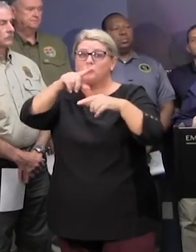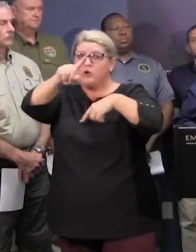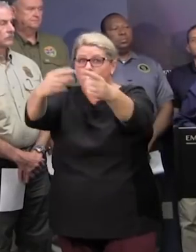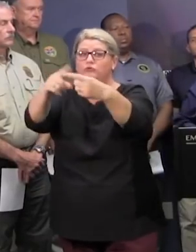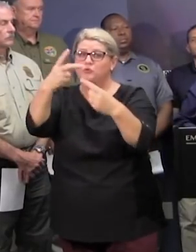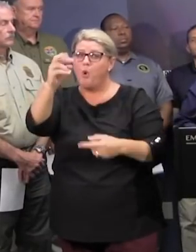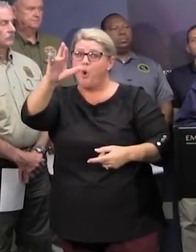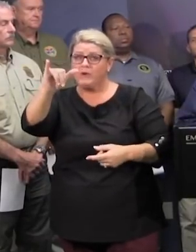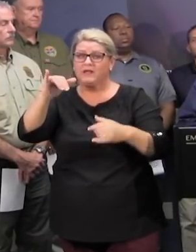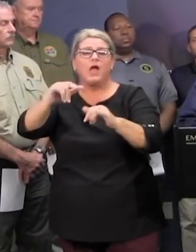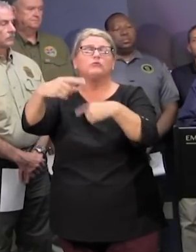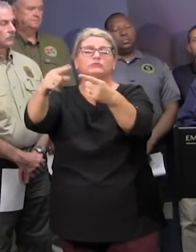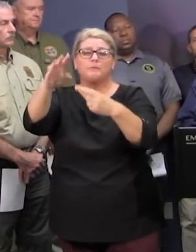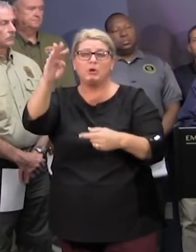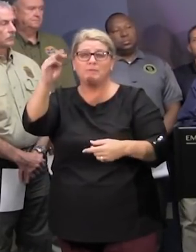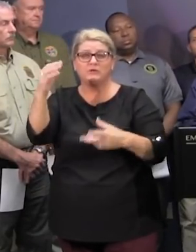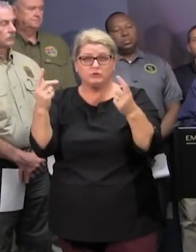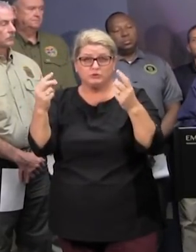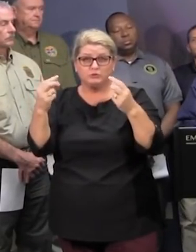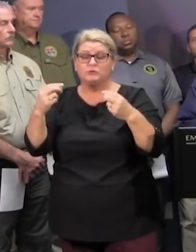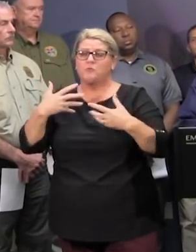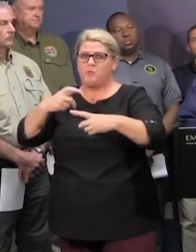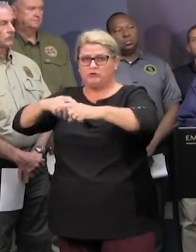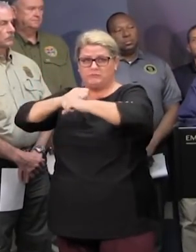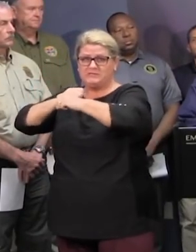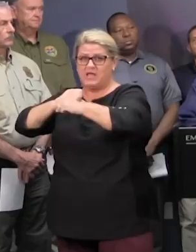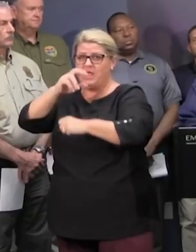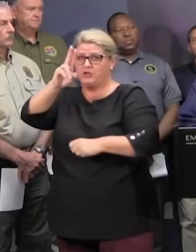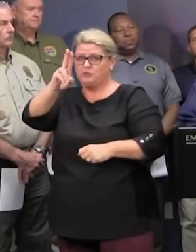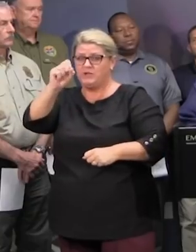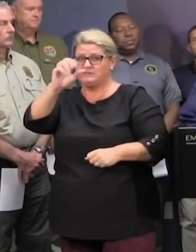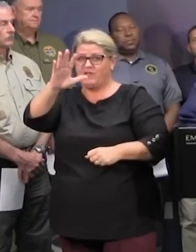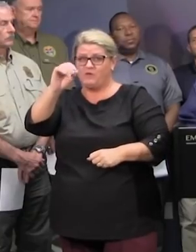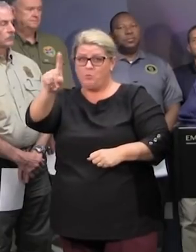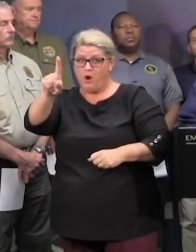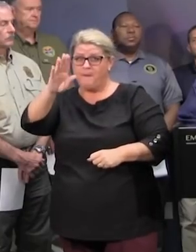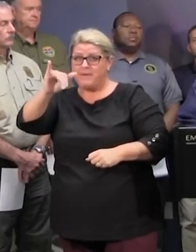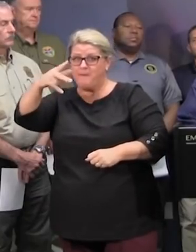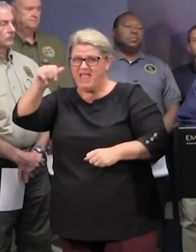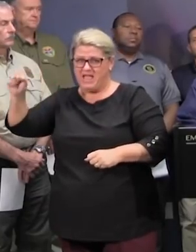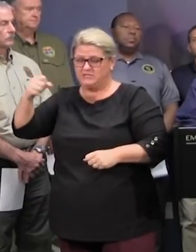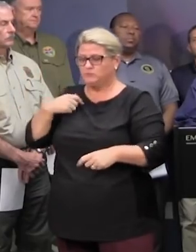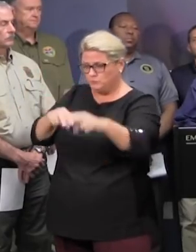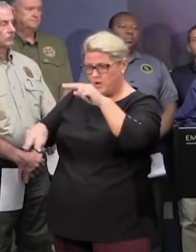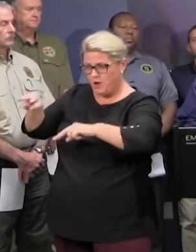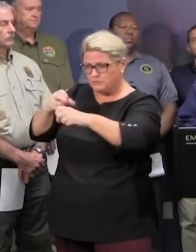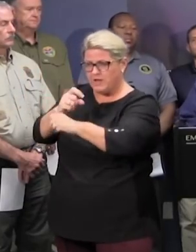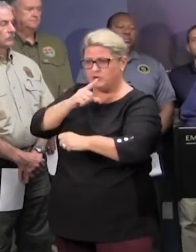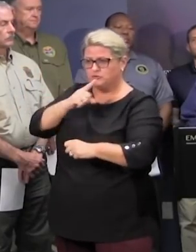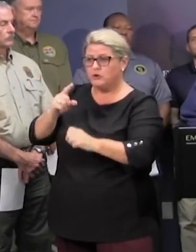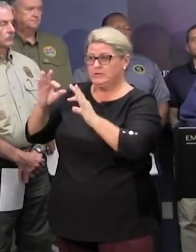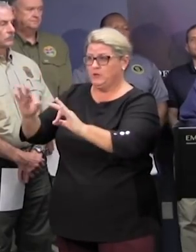towards myrtle beach our plan is to protect us 501 bypass in conway in order to get over the